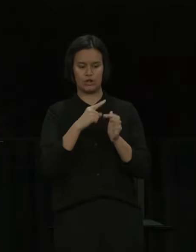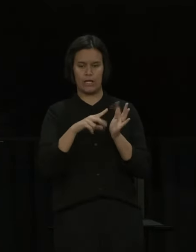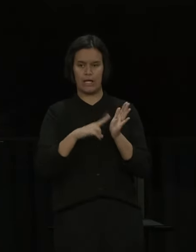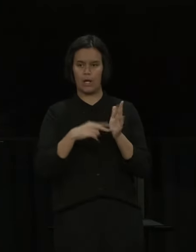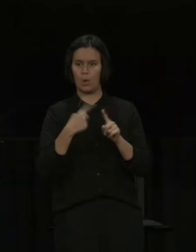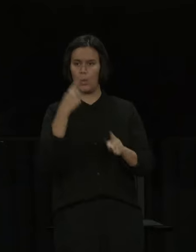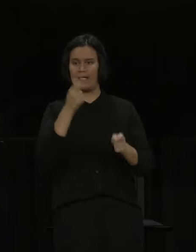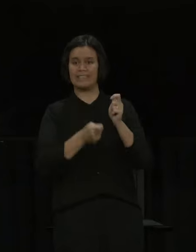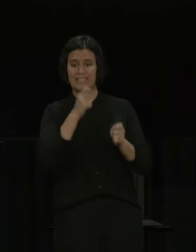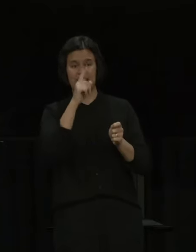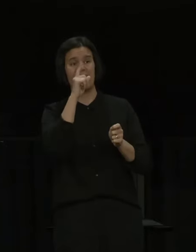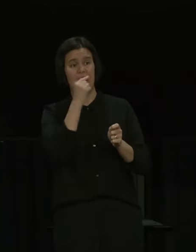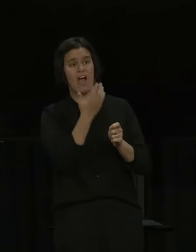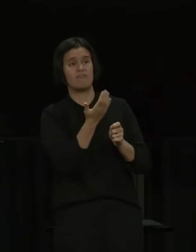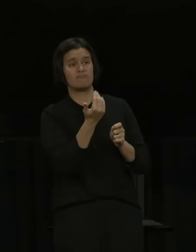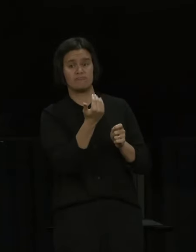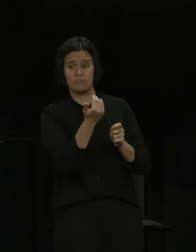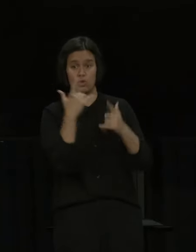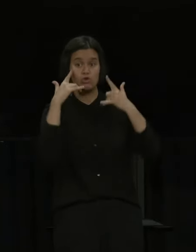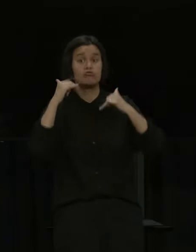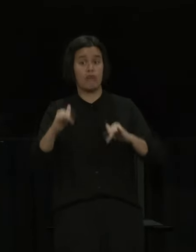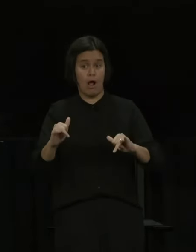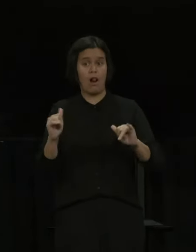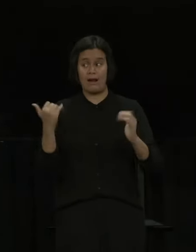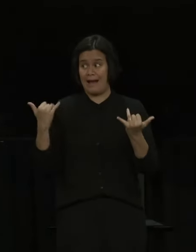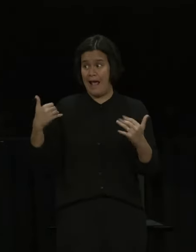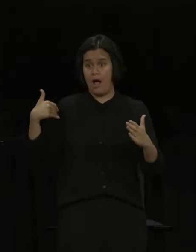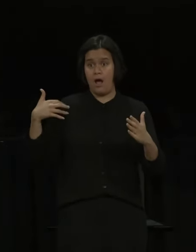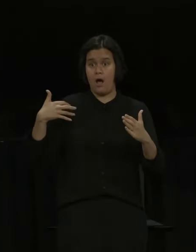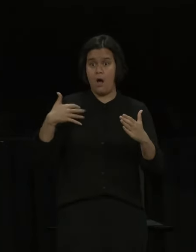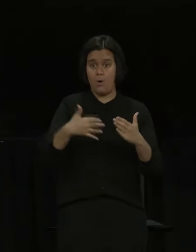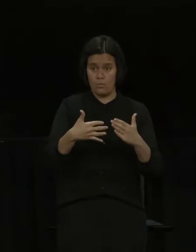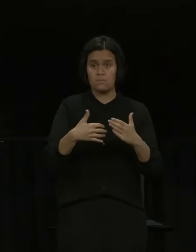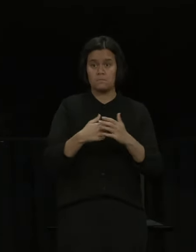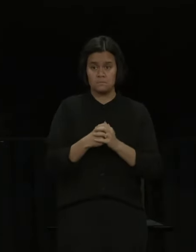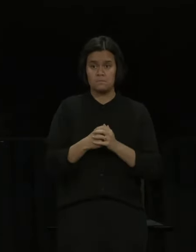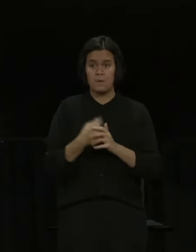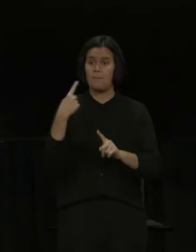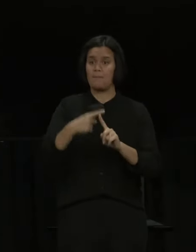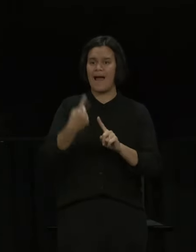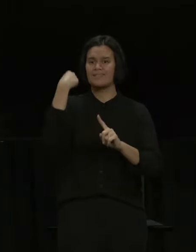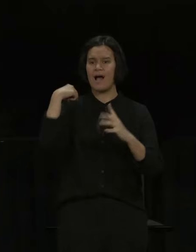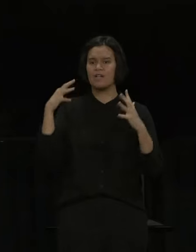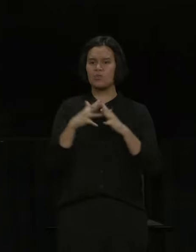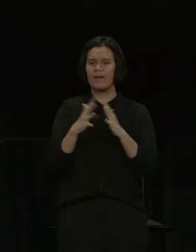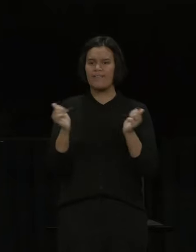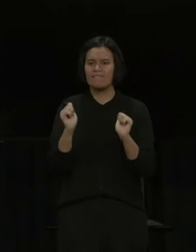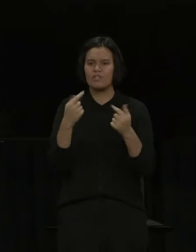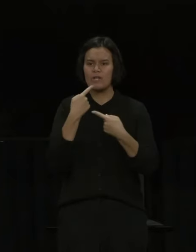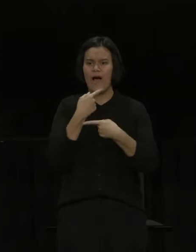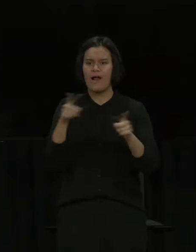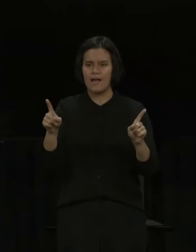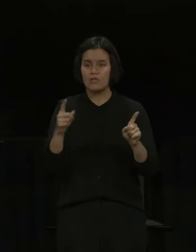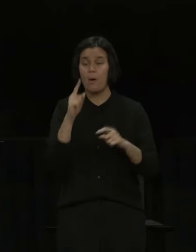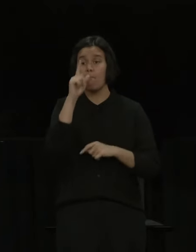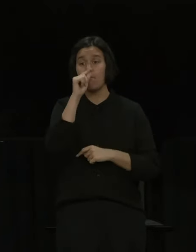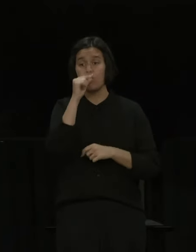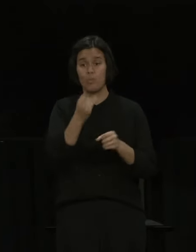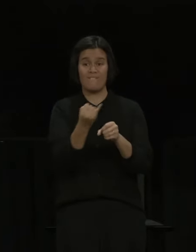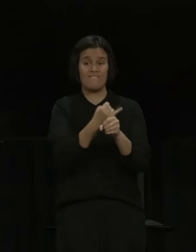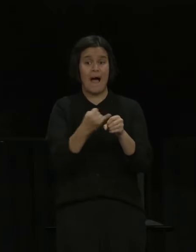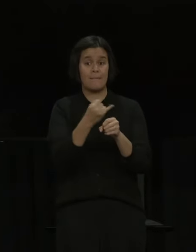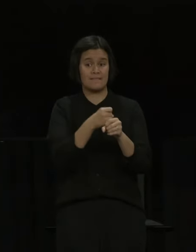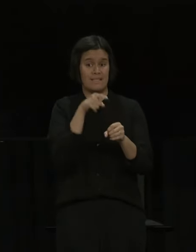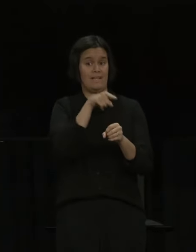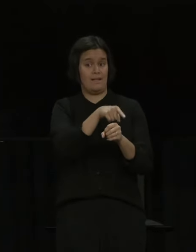at, as Minister Viral announced last week, the role of rapid antigen testing and their availability in pharmacies to be able to help